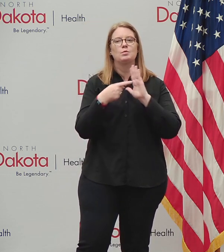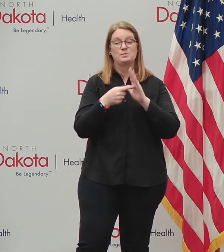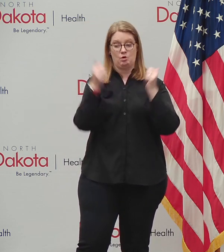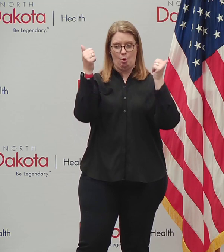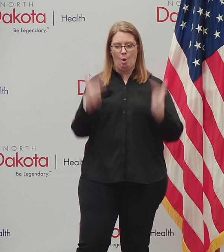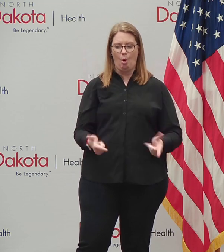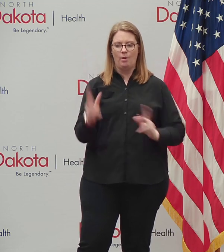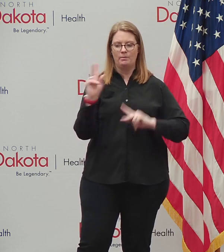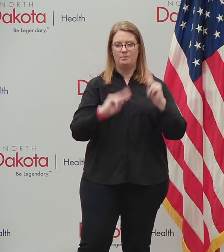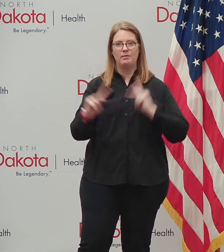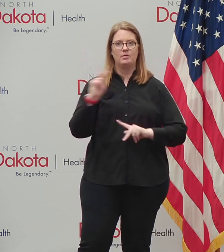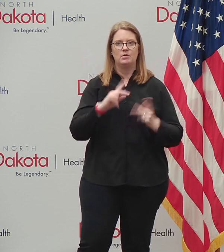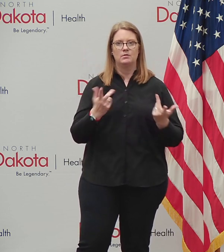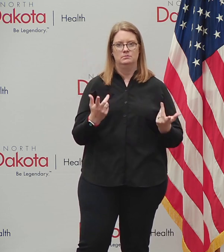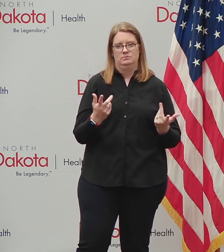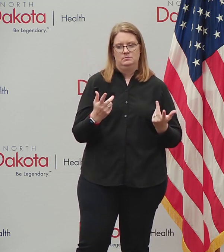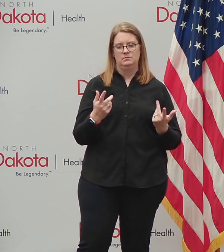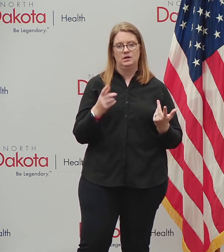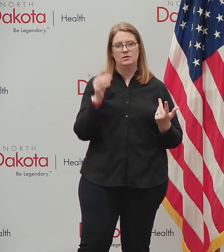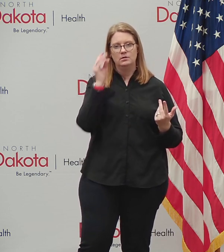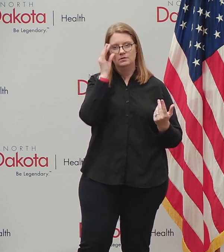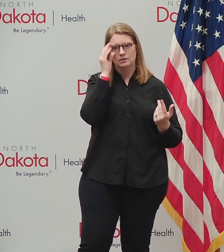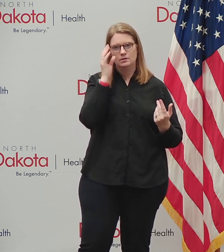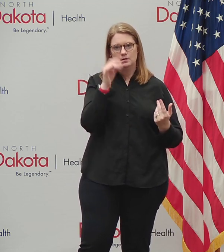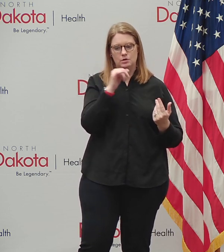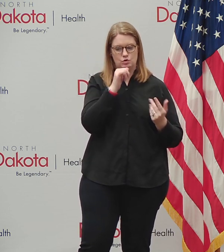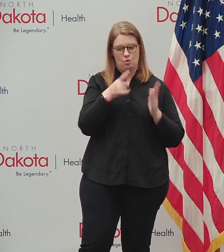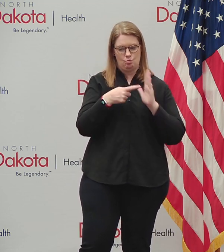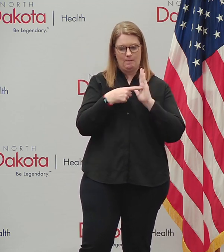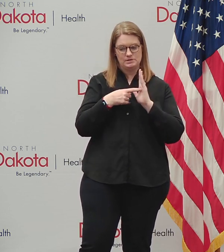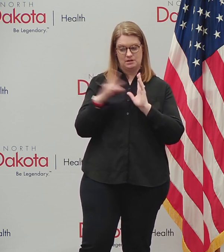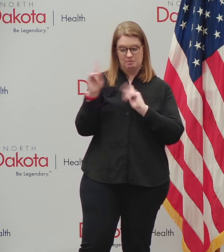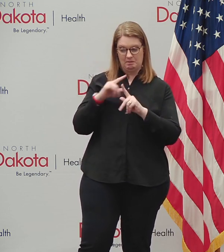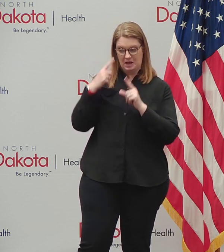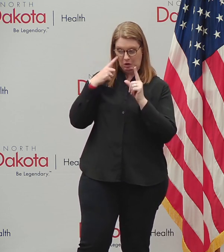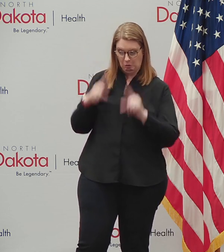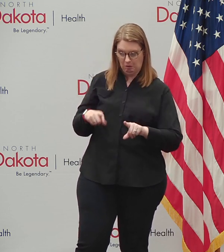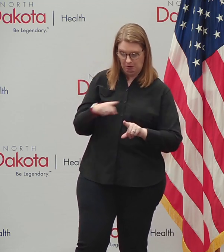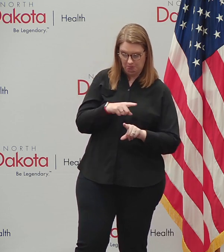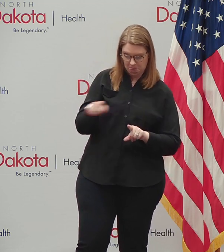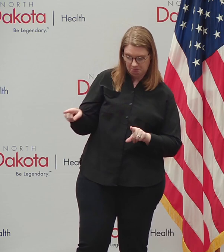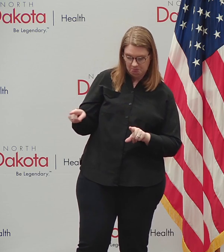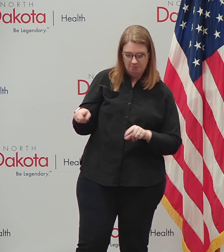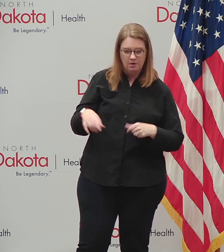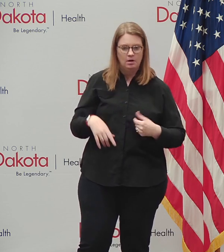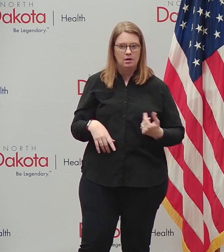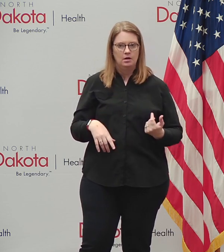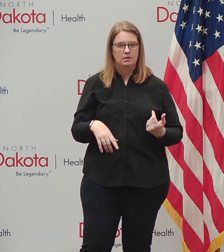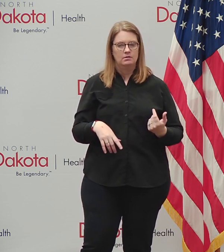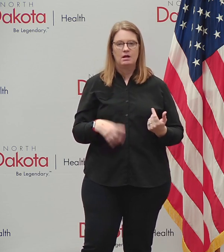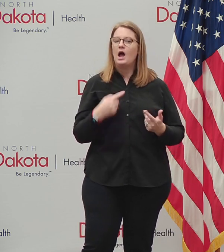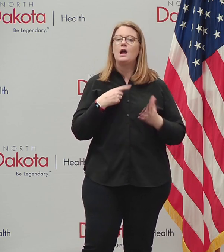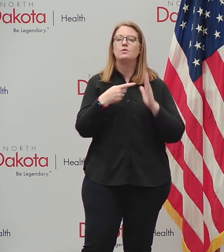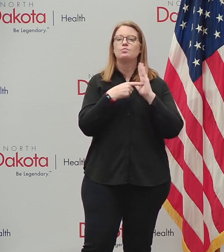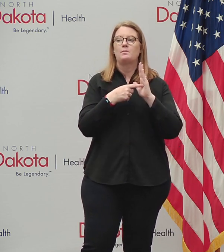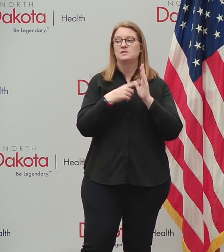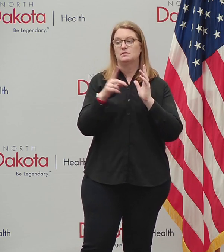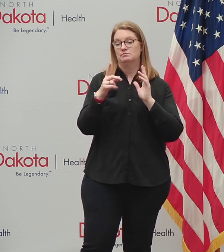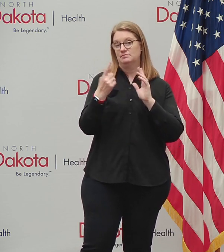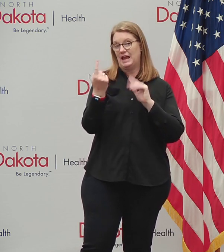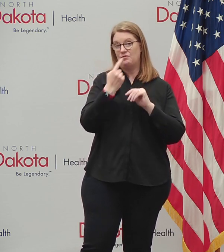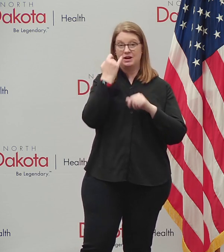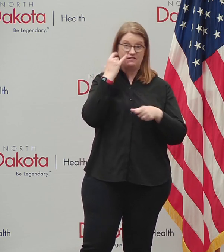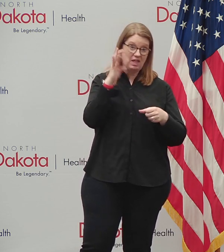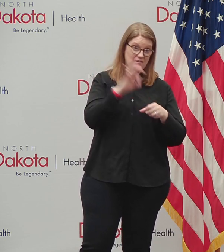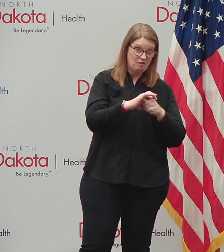state. You don't, you don't just represent the people that, that, that, that agree with you. Uh, you know, I represent everybody that, you know, I represent everybody that whether they voted